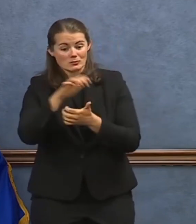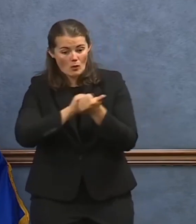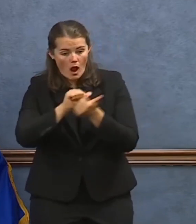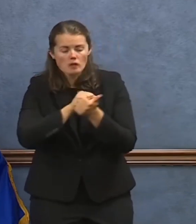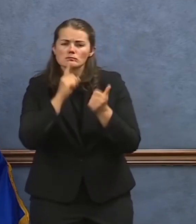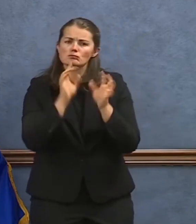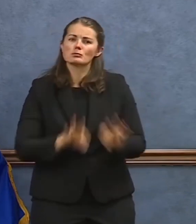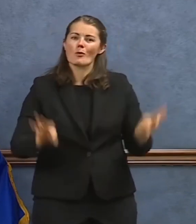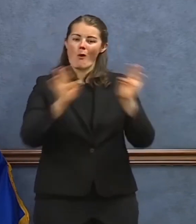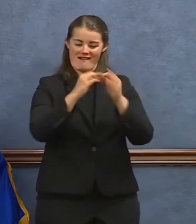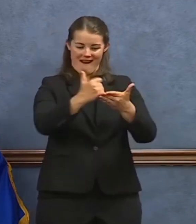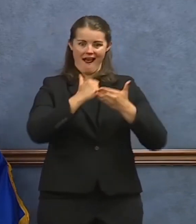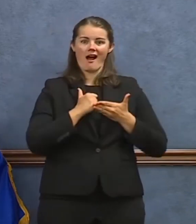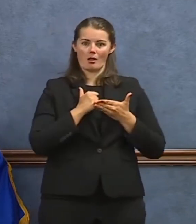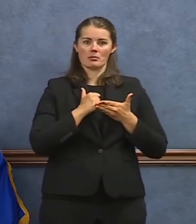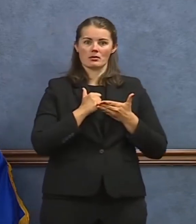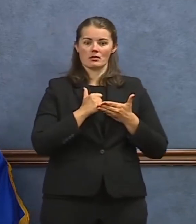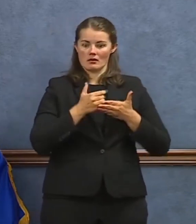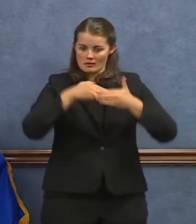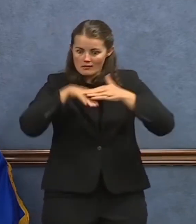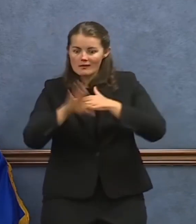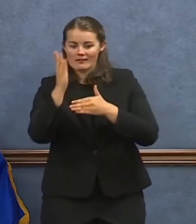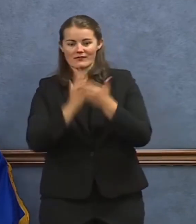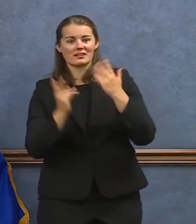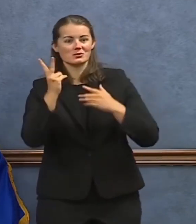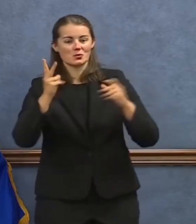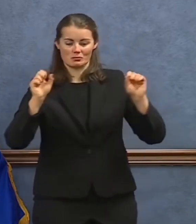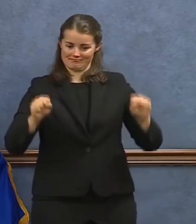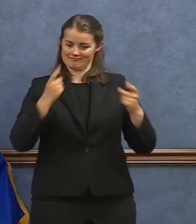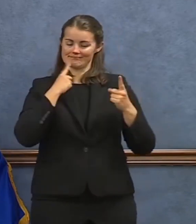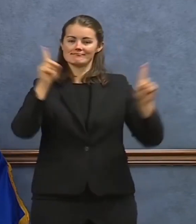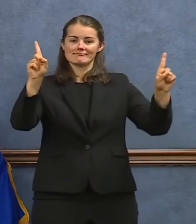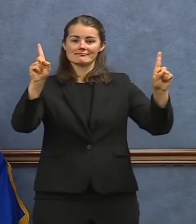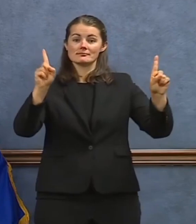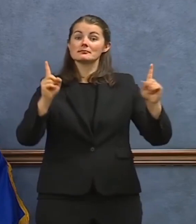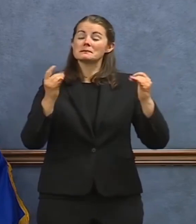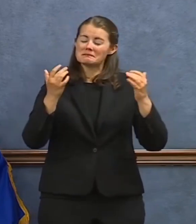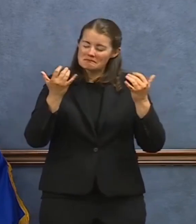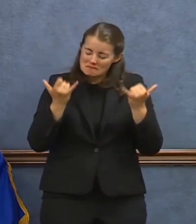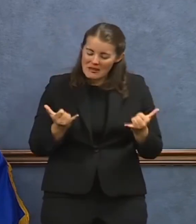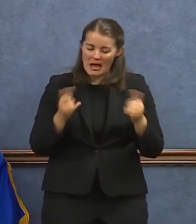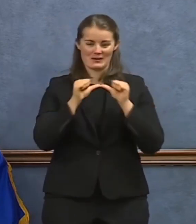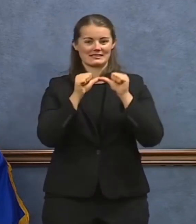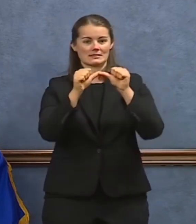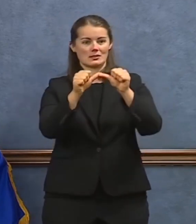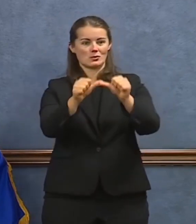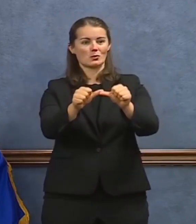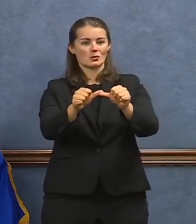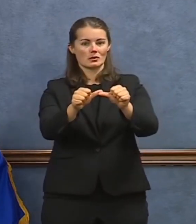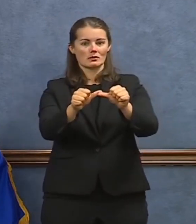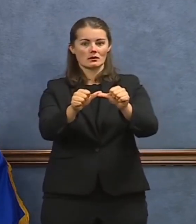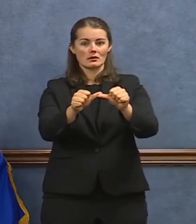protective measures. It is a time to double down on them. We can only stay open if we stay safe. placed found as as our we